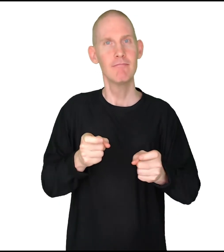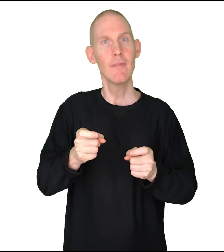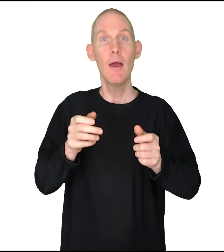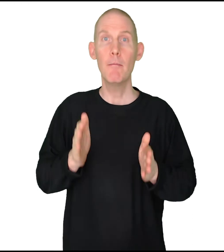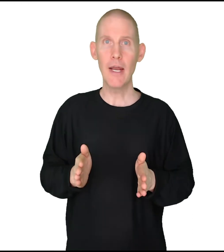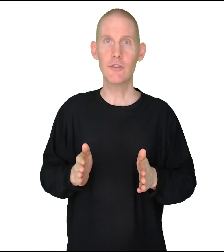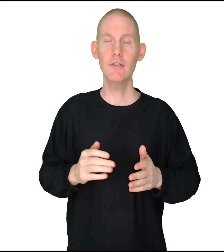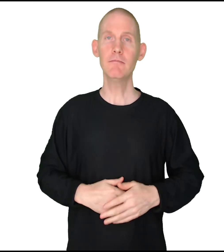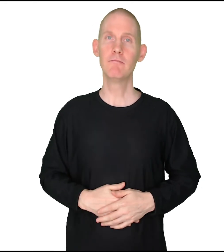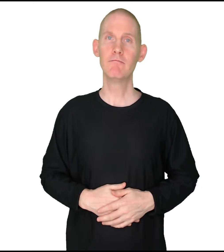Manager.